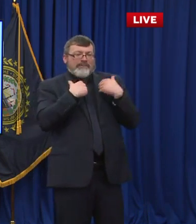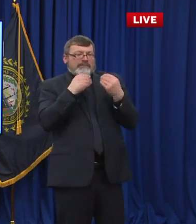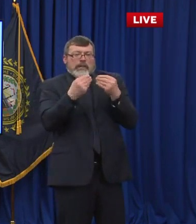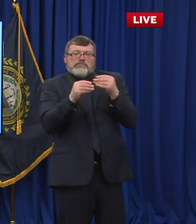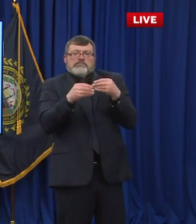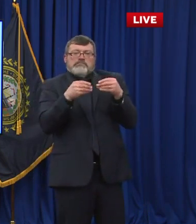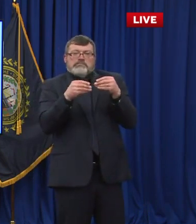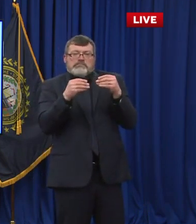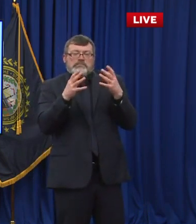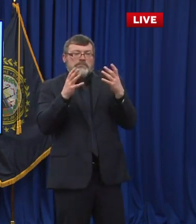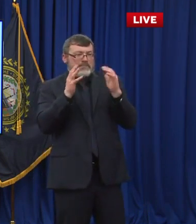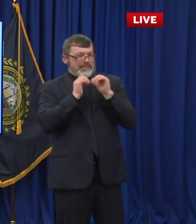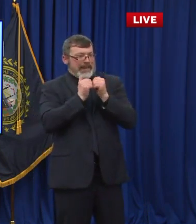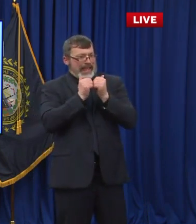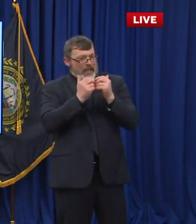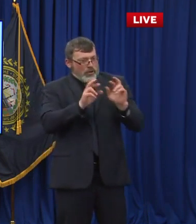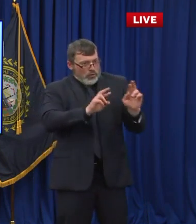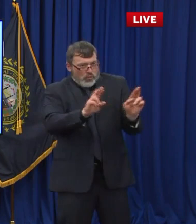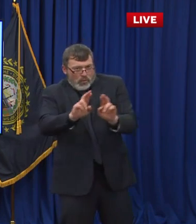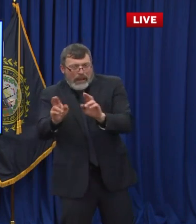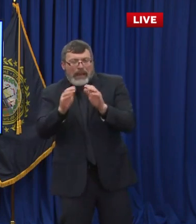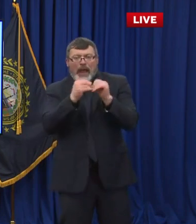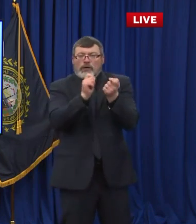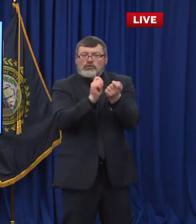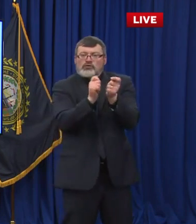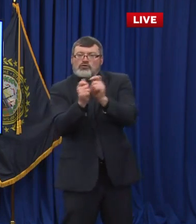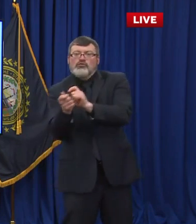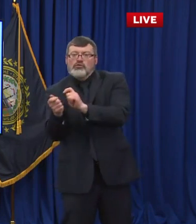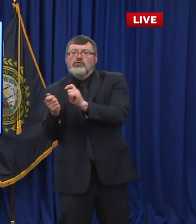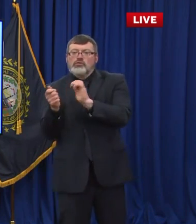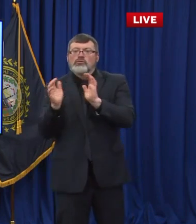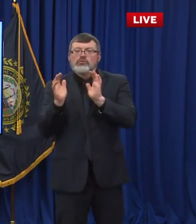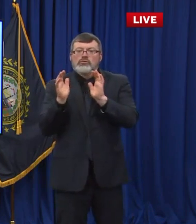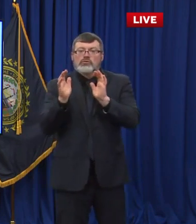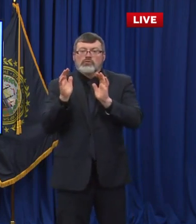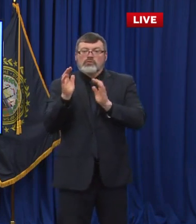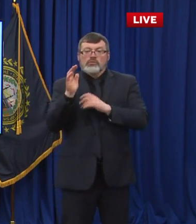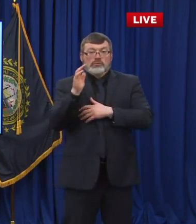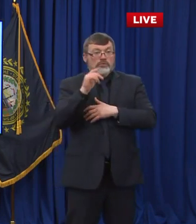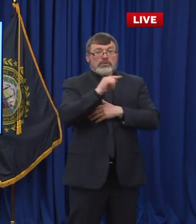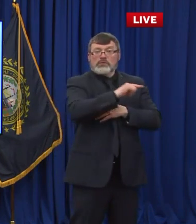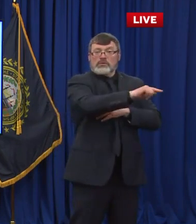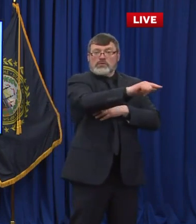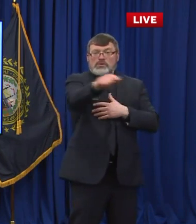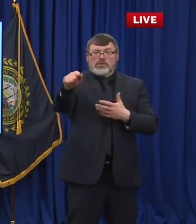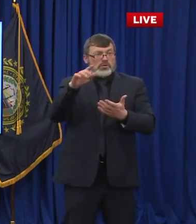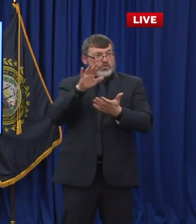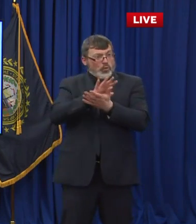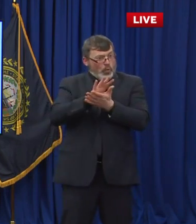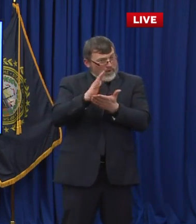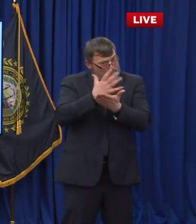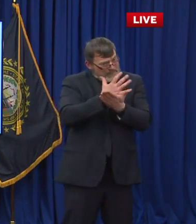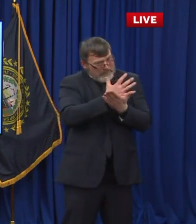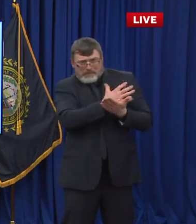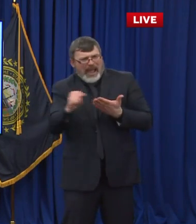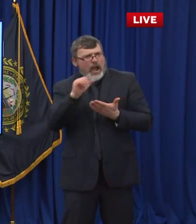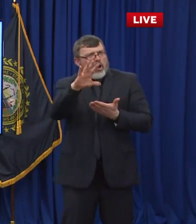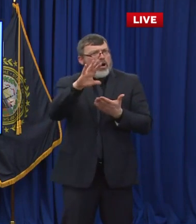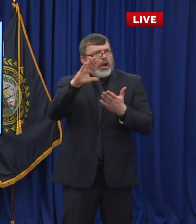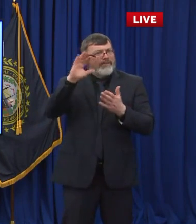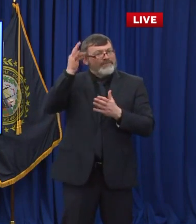there. I mean, most schools still haven't even drawn down on their additional COVID money. I think of the first round of